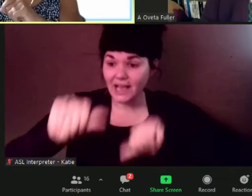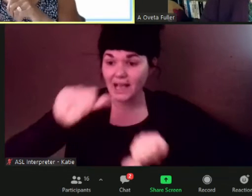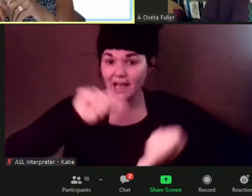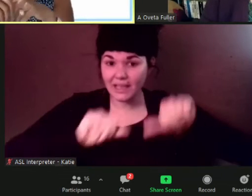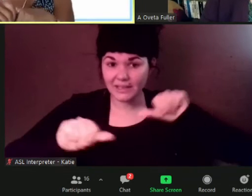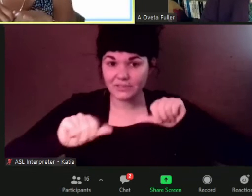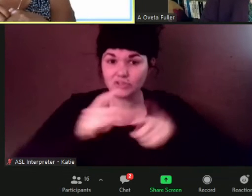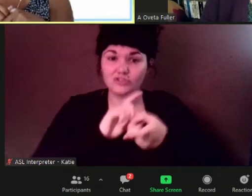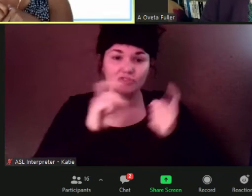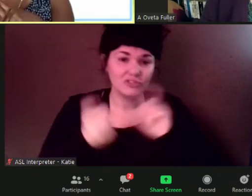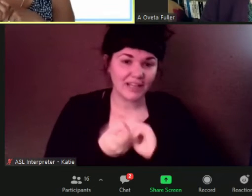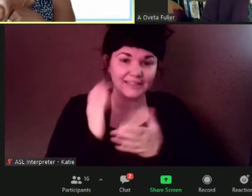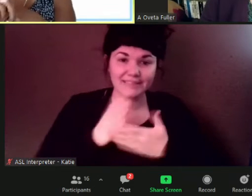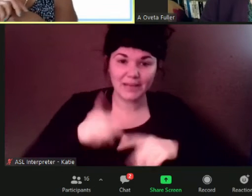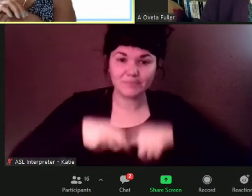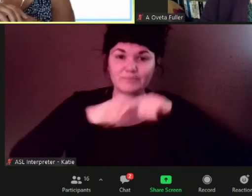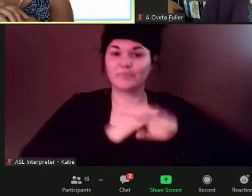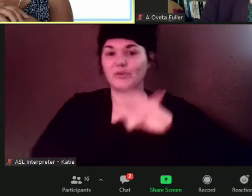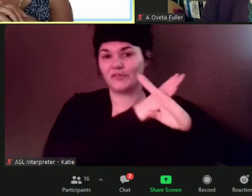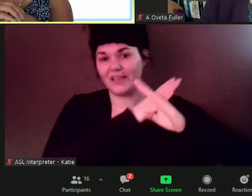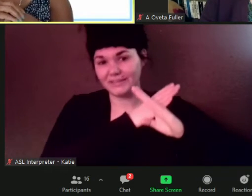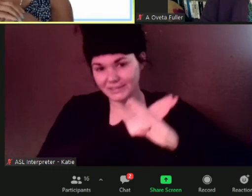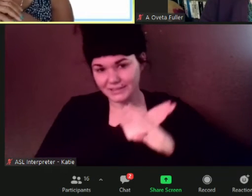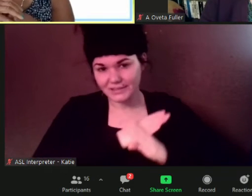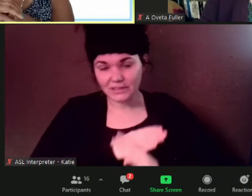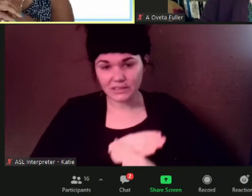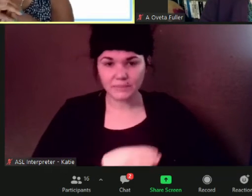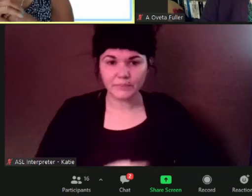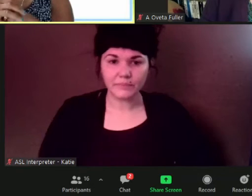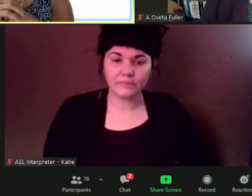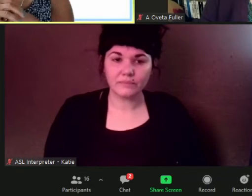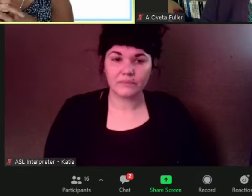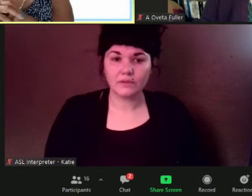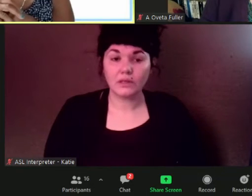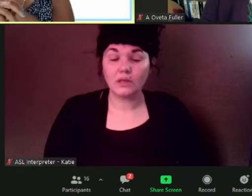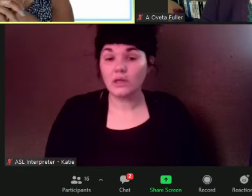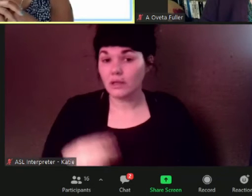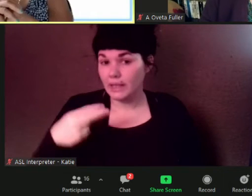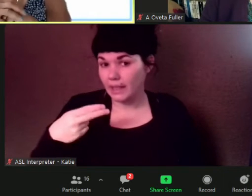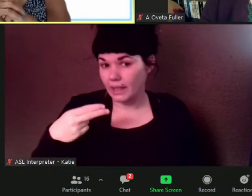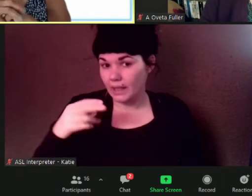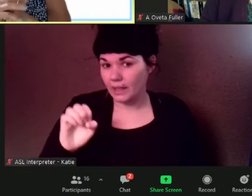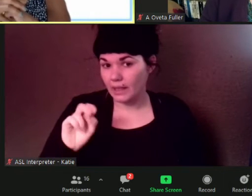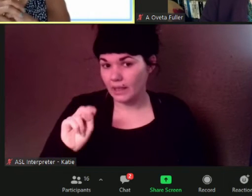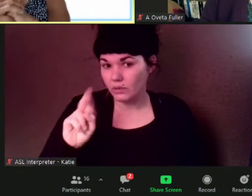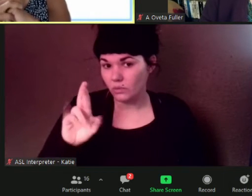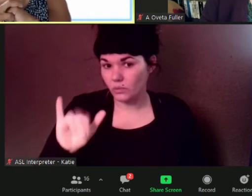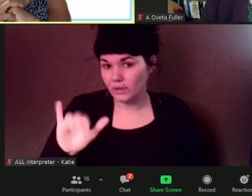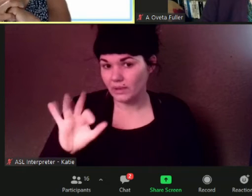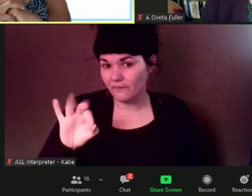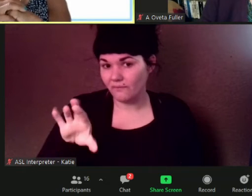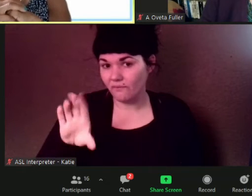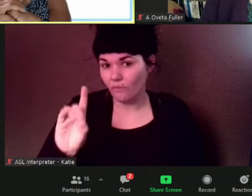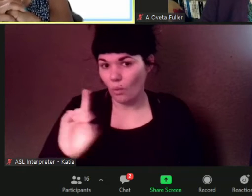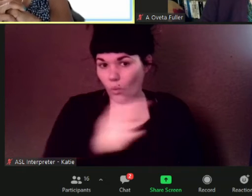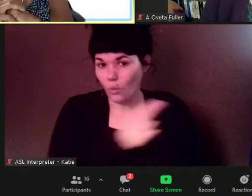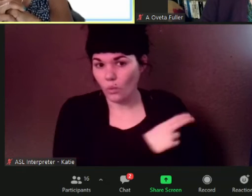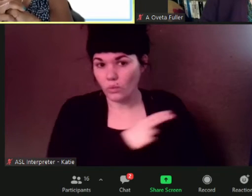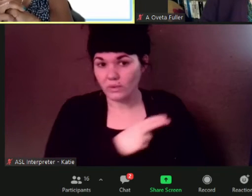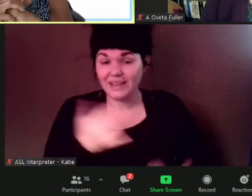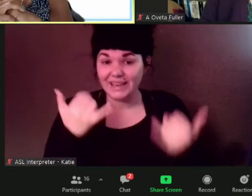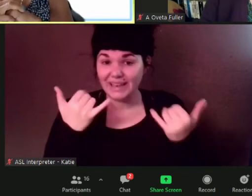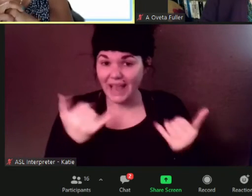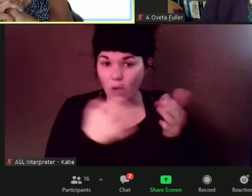question for you uh henry fuller is now mandating vaccine for its employees can you share what was the thinking